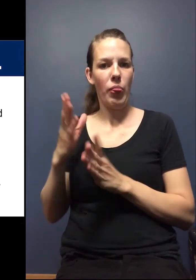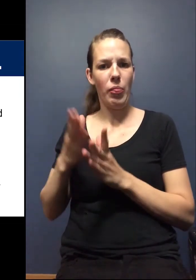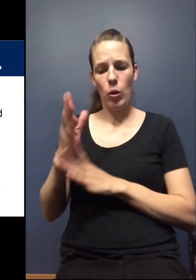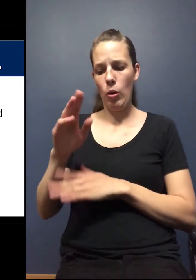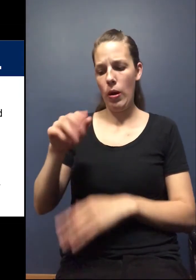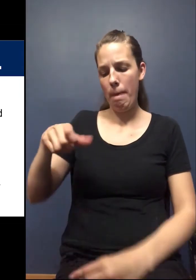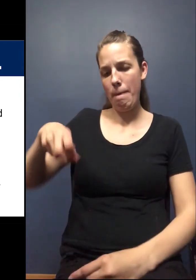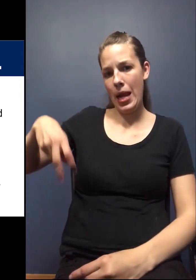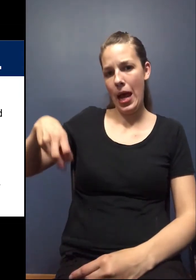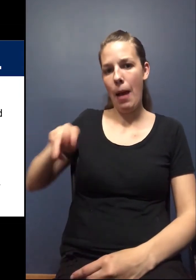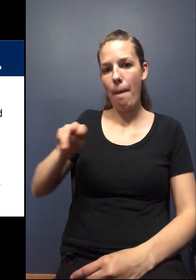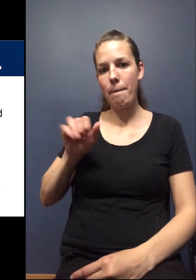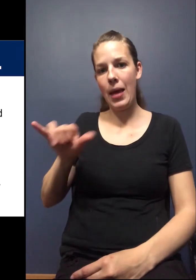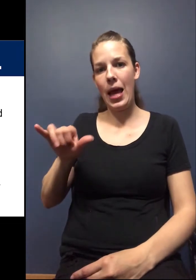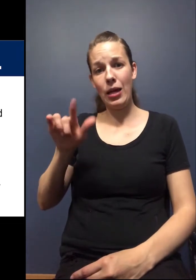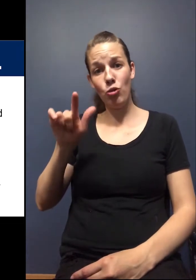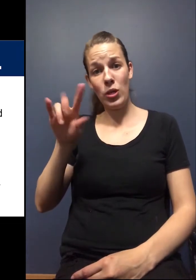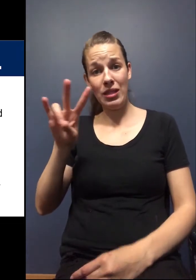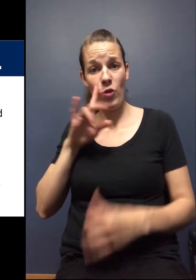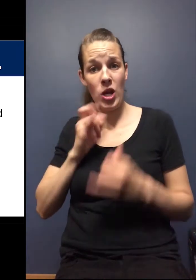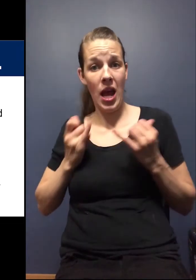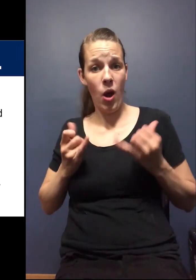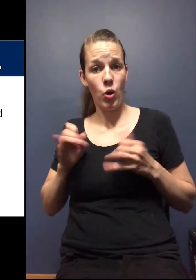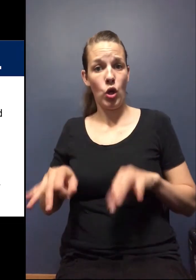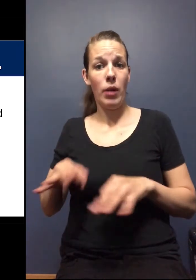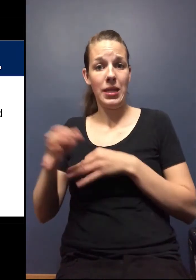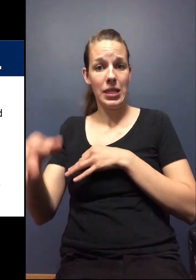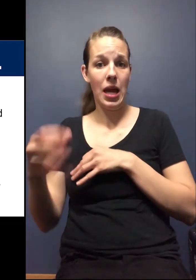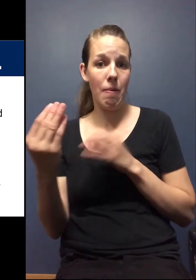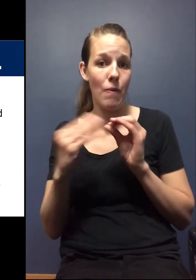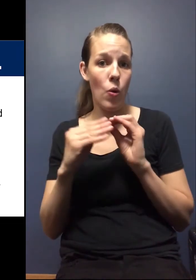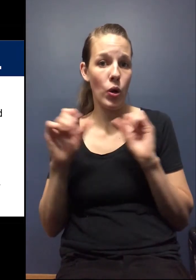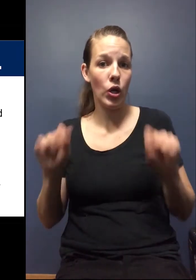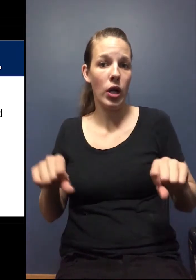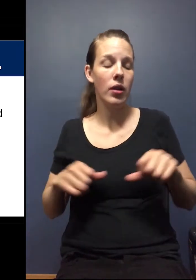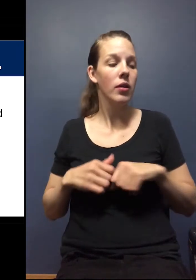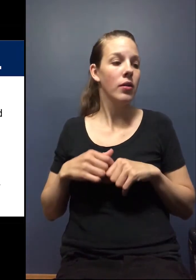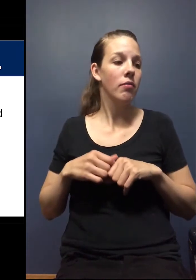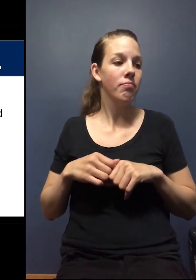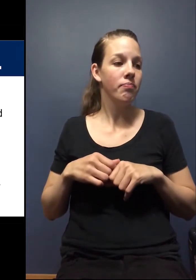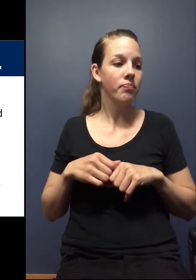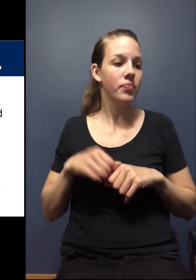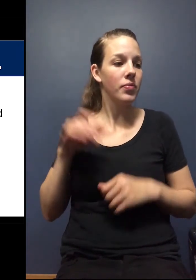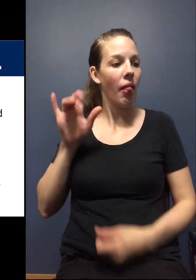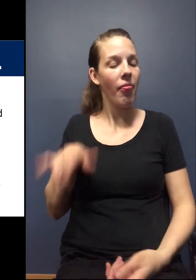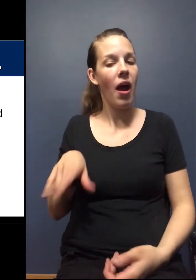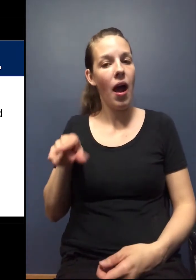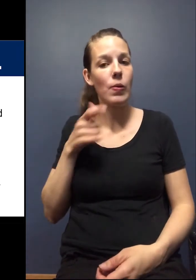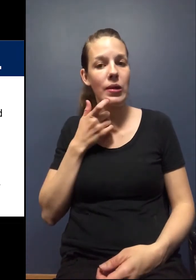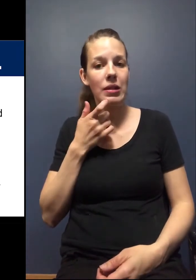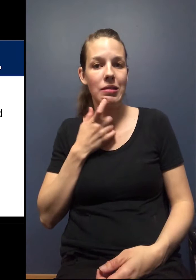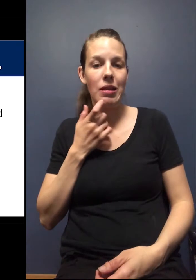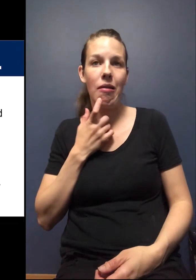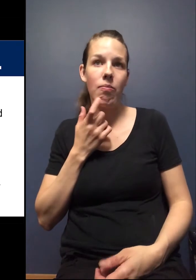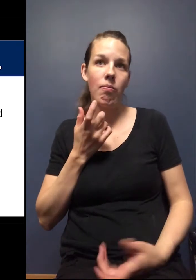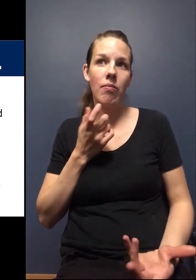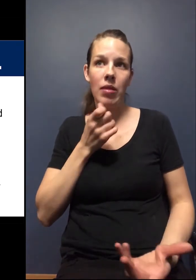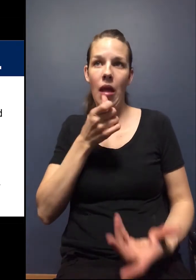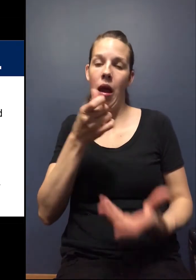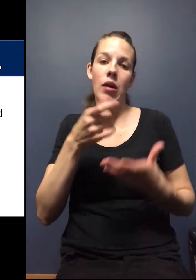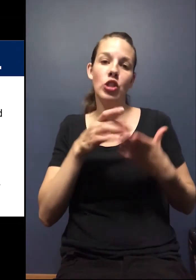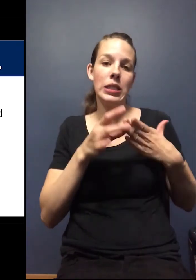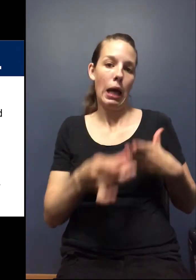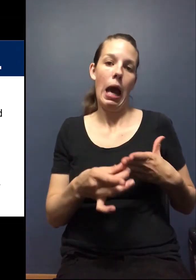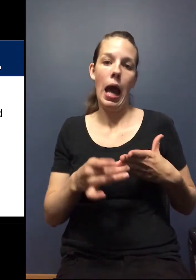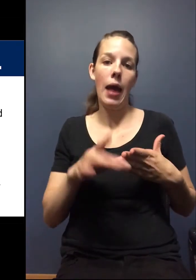on, on May 27th for the time being could, could be extended further. I think that's actually one where we can say that's not just